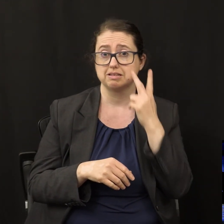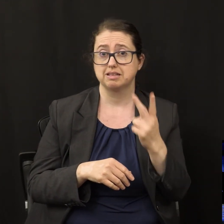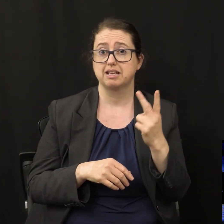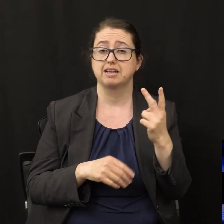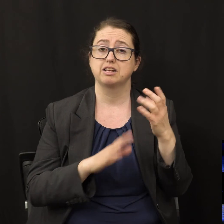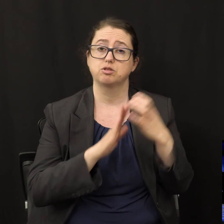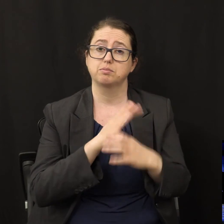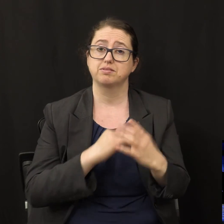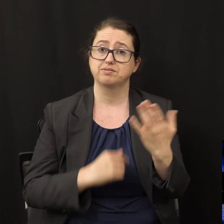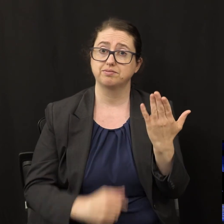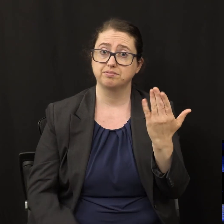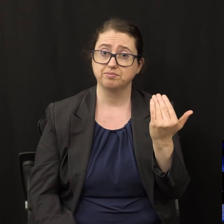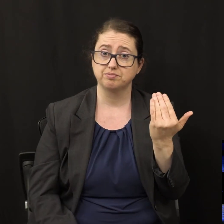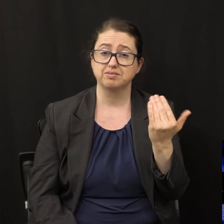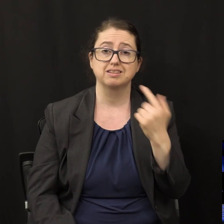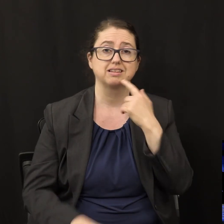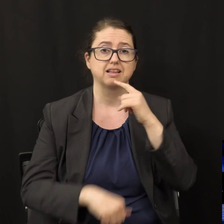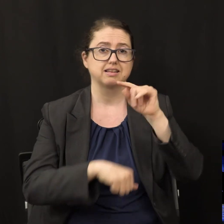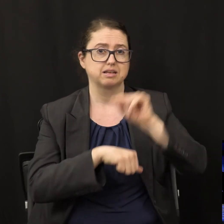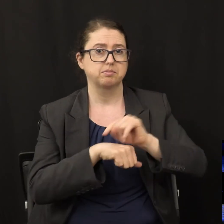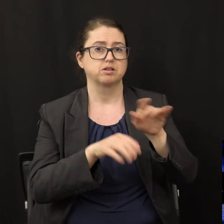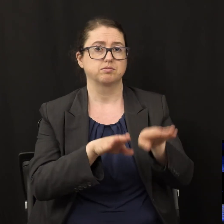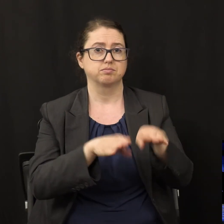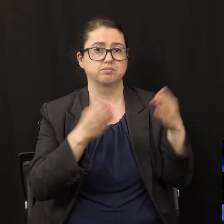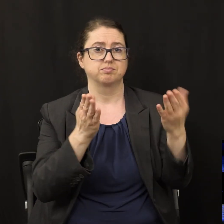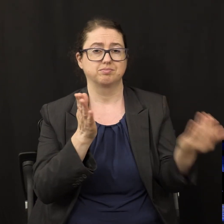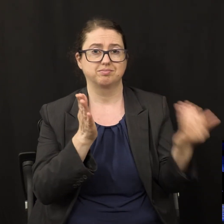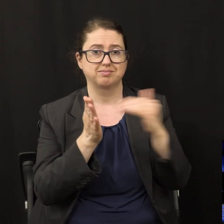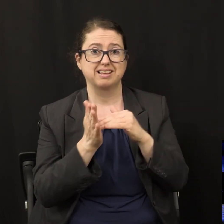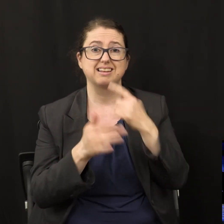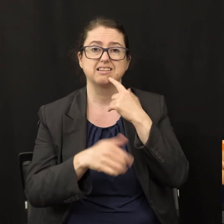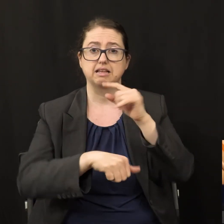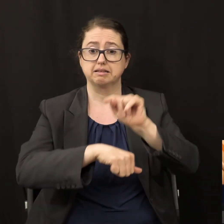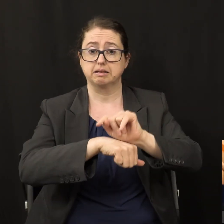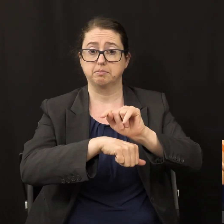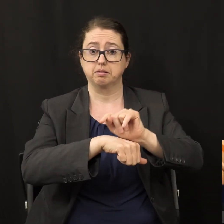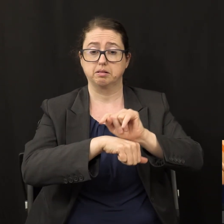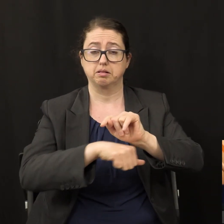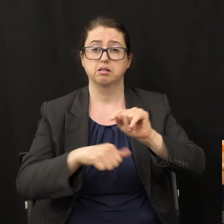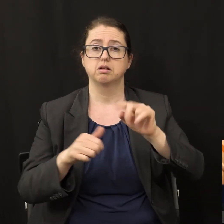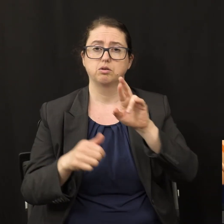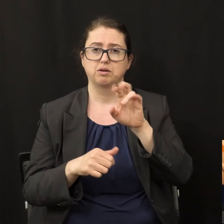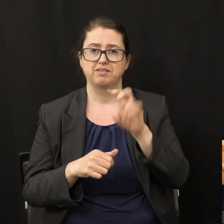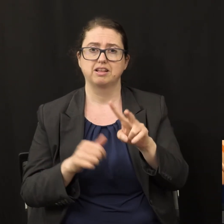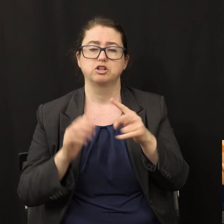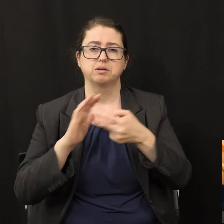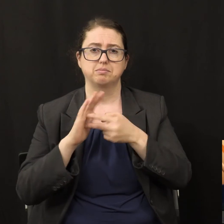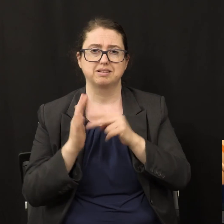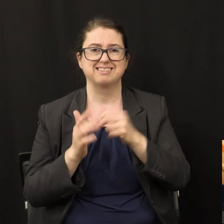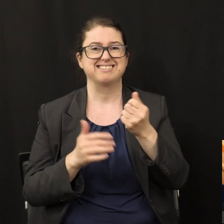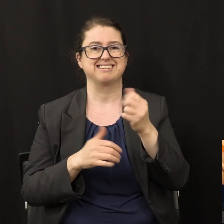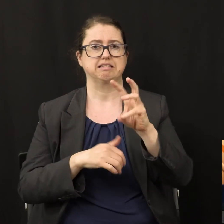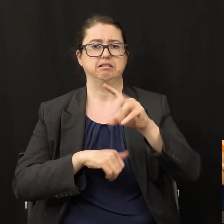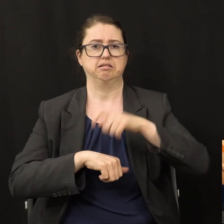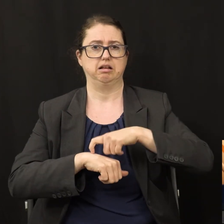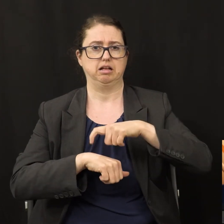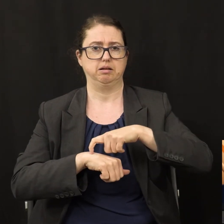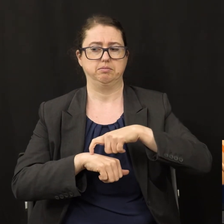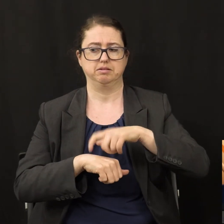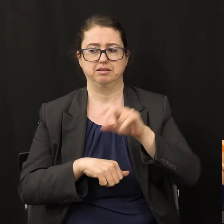the temple is opened again by the way when it says the temple in Revelation it's used 16 times the word naos it always